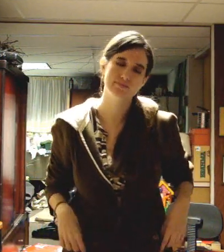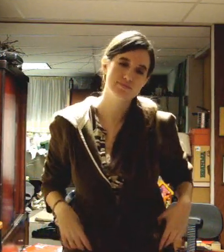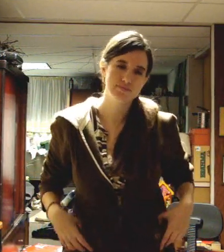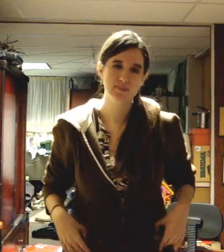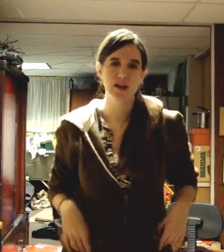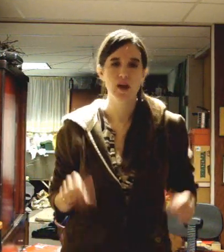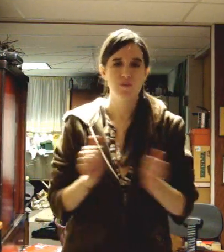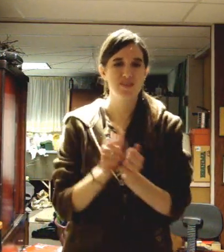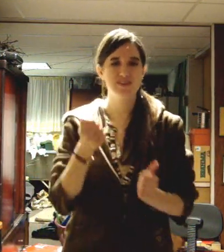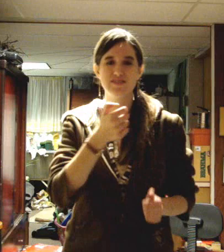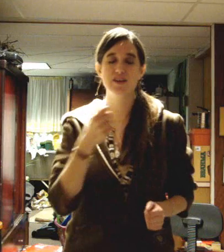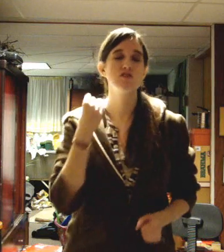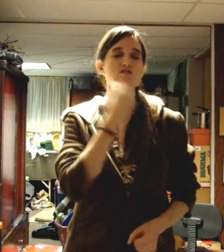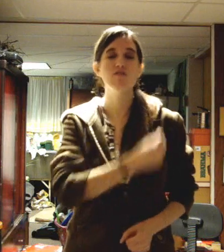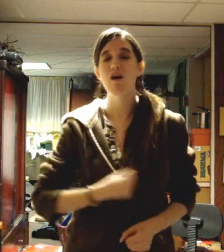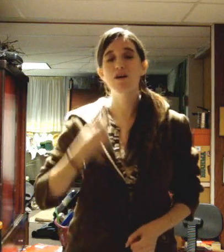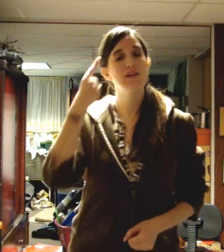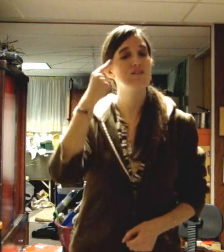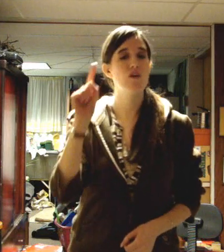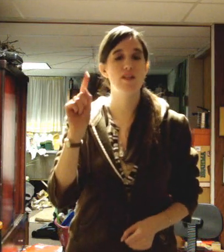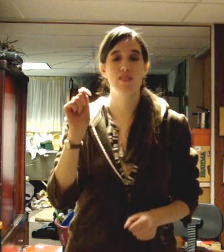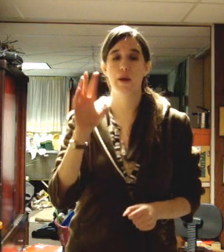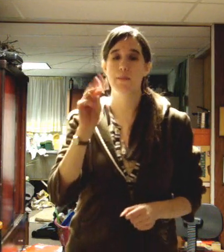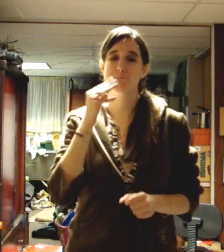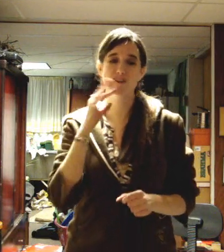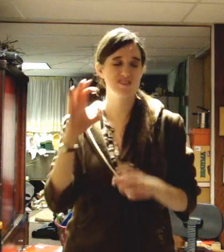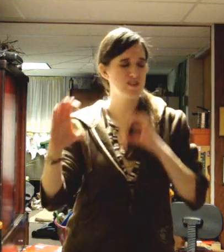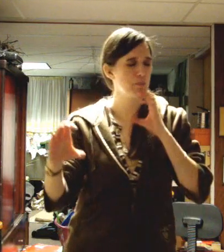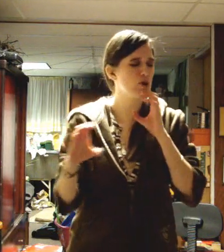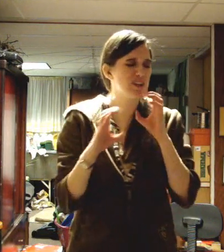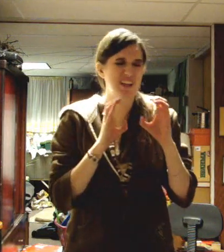With text and tarry for the miscommunication